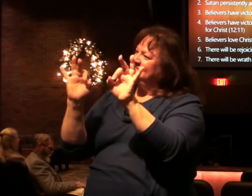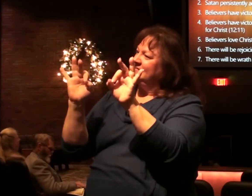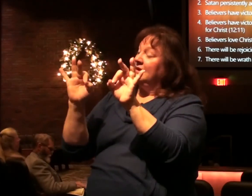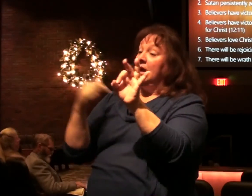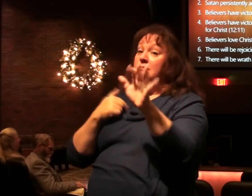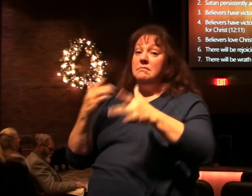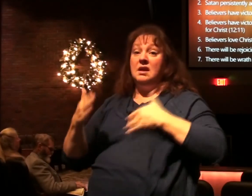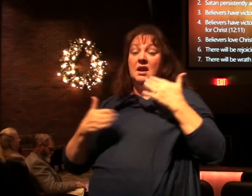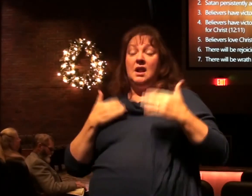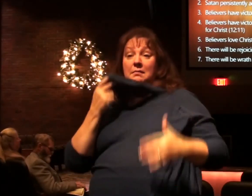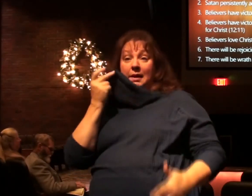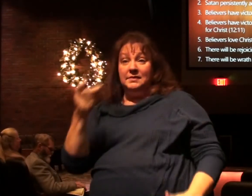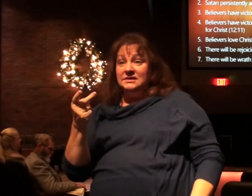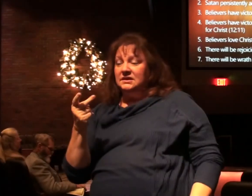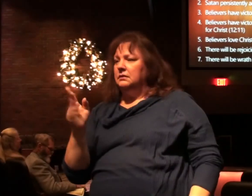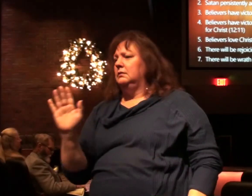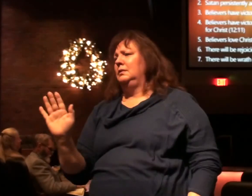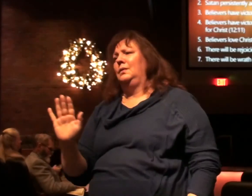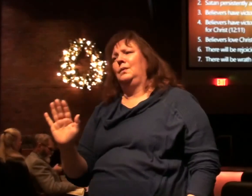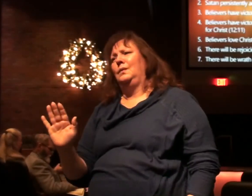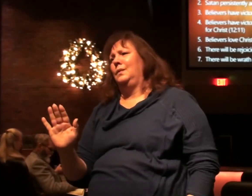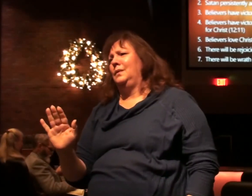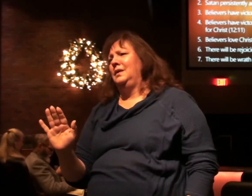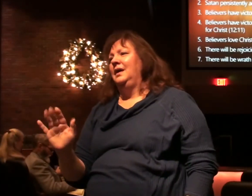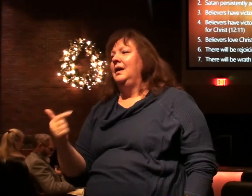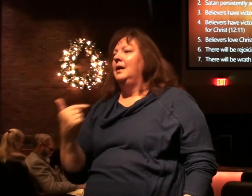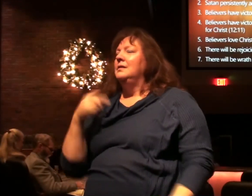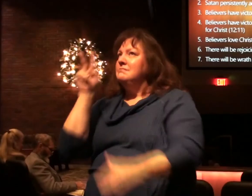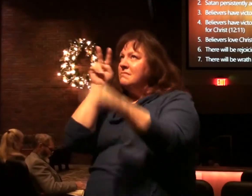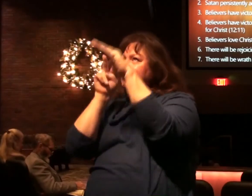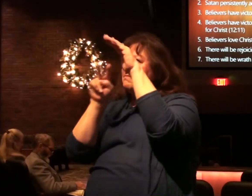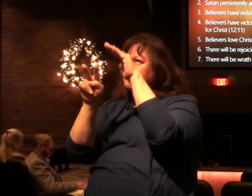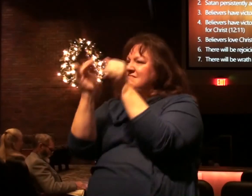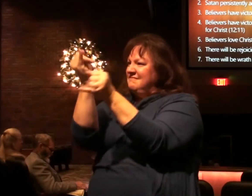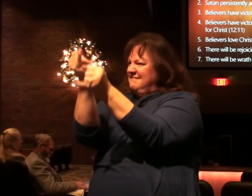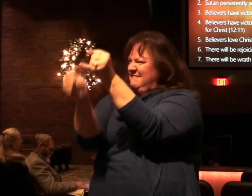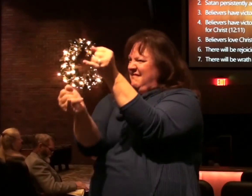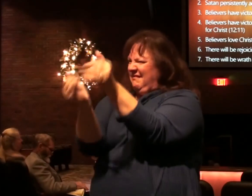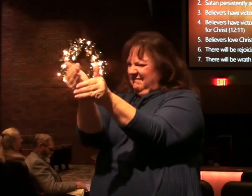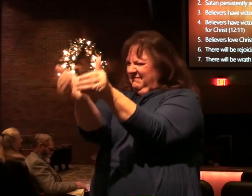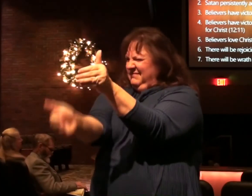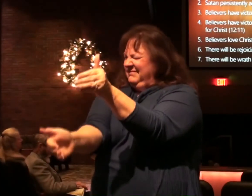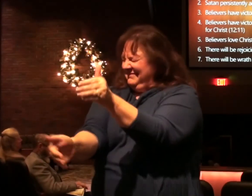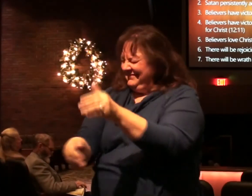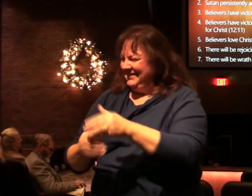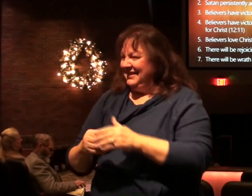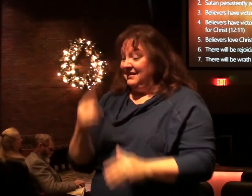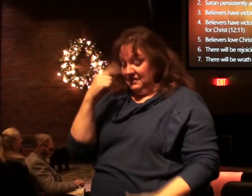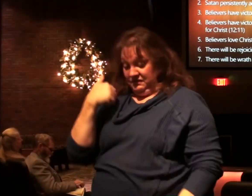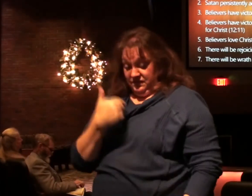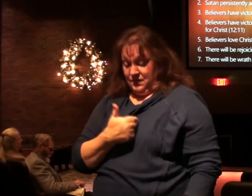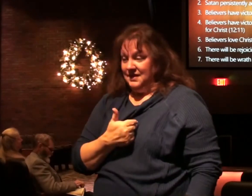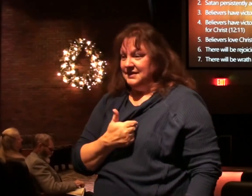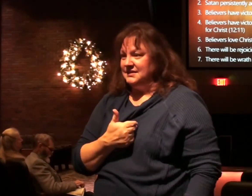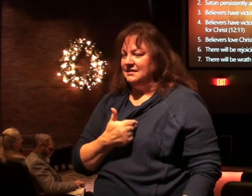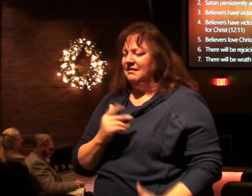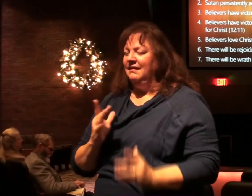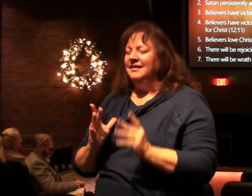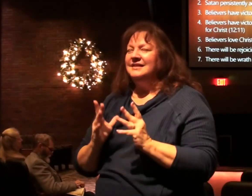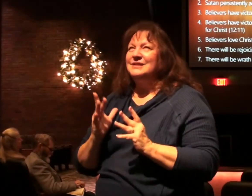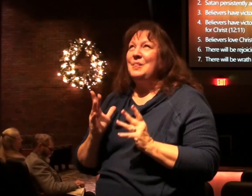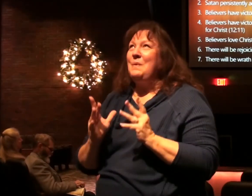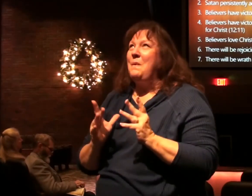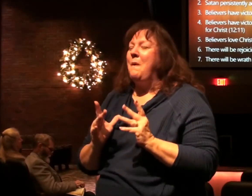we're glad for a lot that's happening, but we're looking for the final outcome. And for us, it's glory,